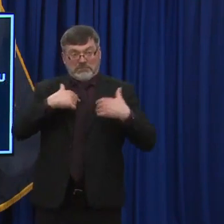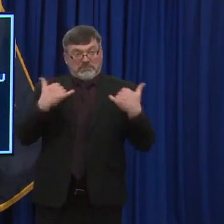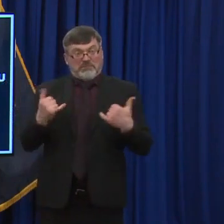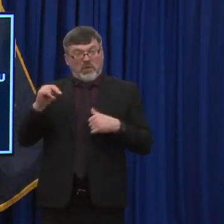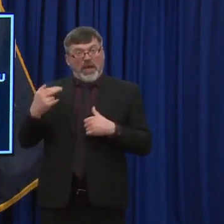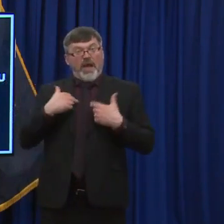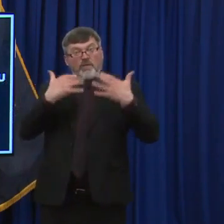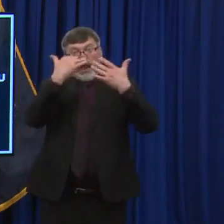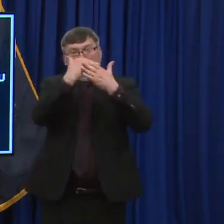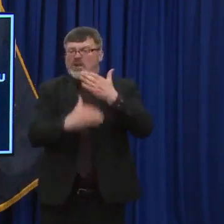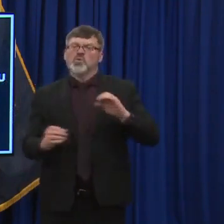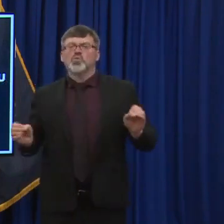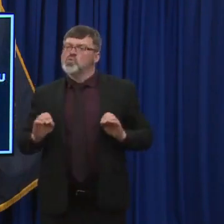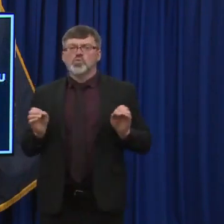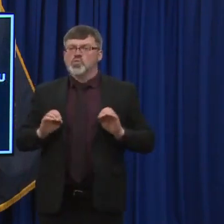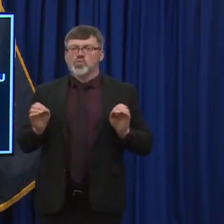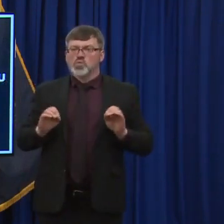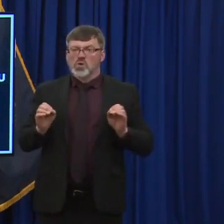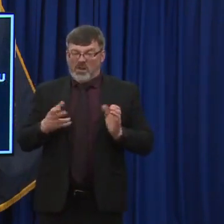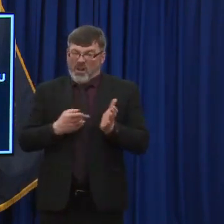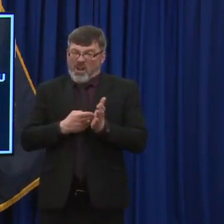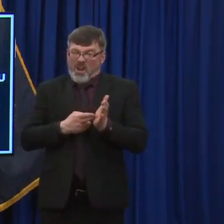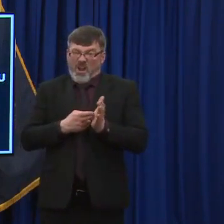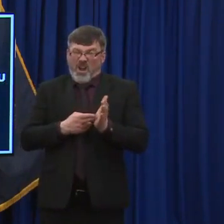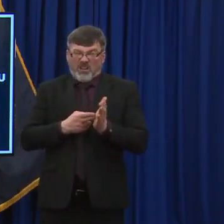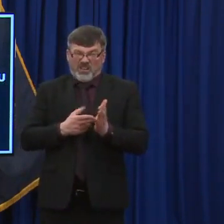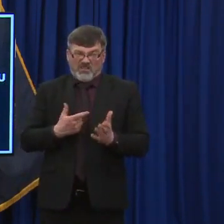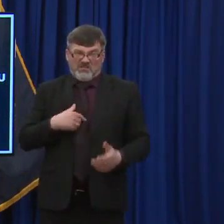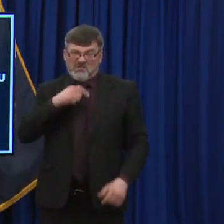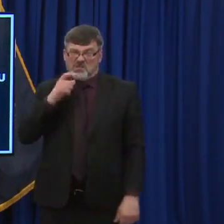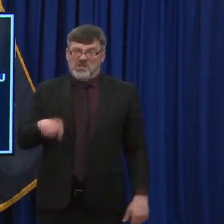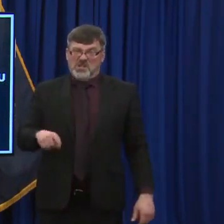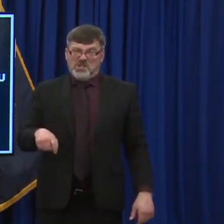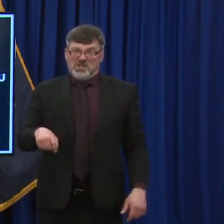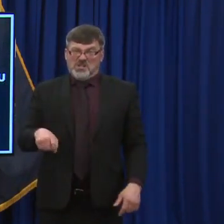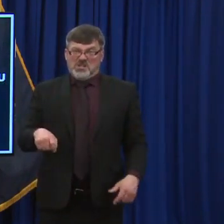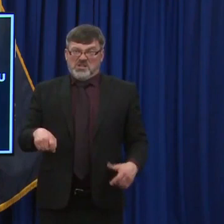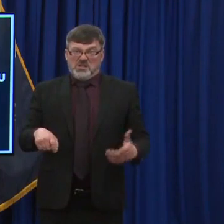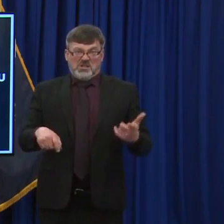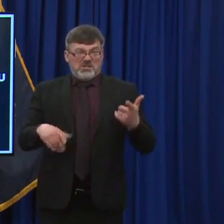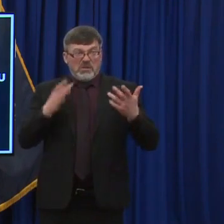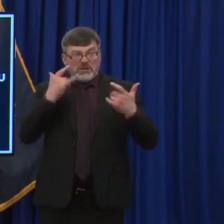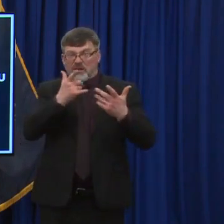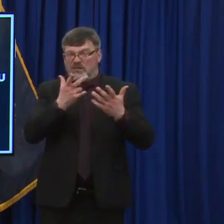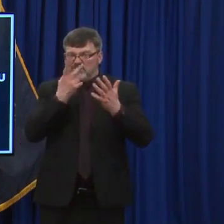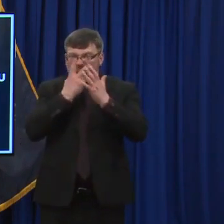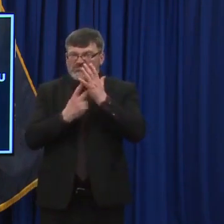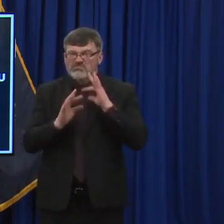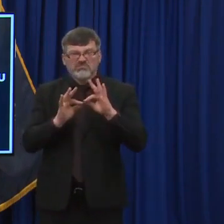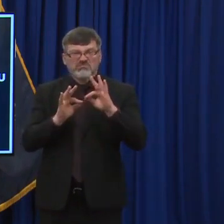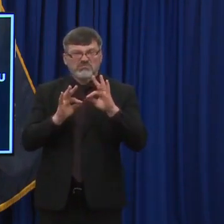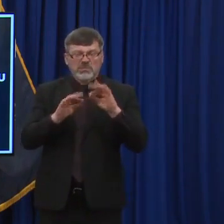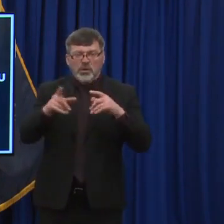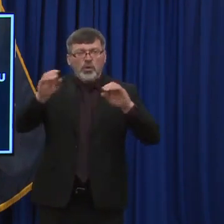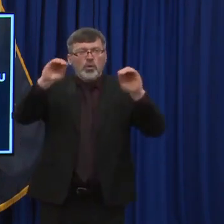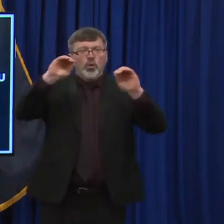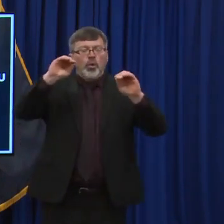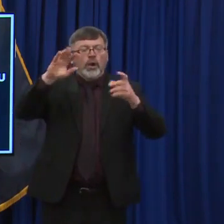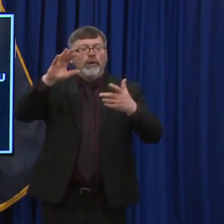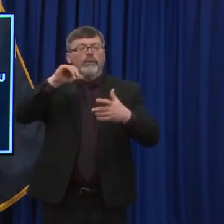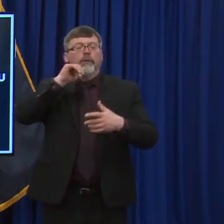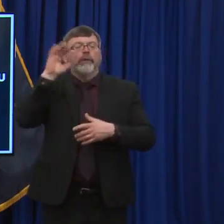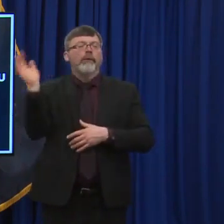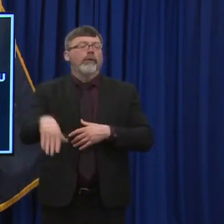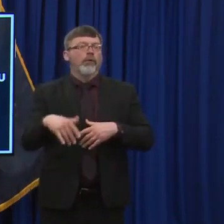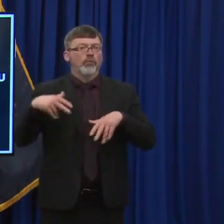just to be honest, they don't do it as good as we do. I don't know a better way to say it. They don't estimate and understand and schedule like we do. We go to really extra lengths